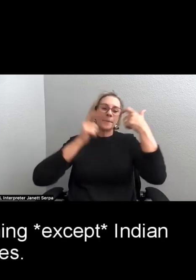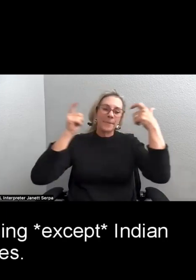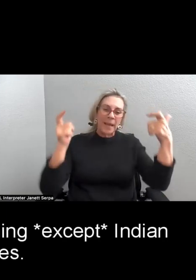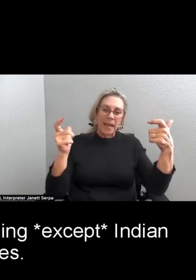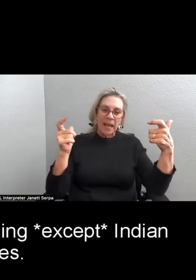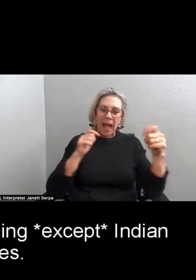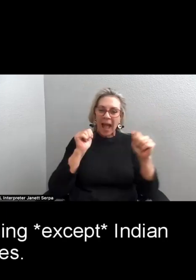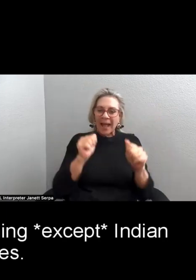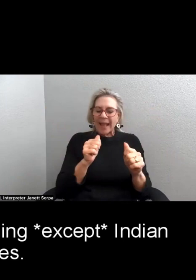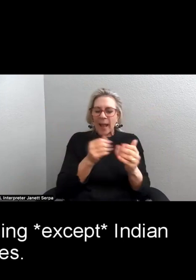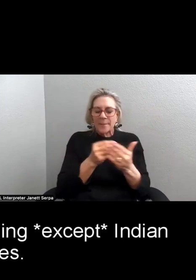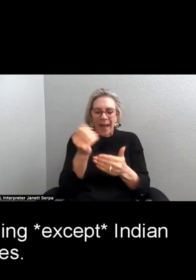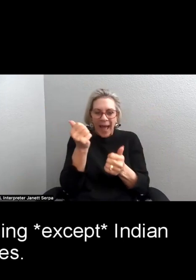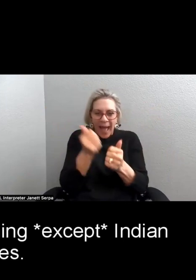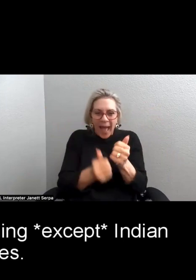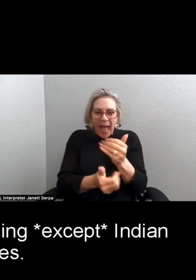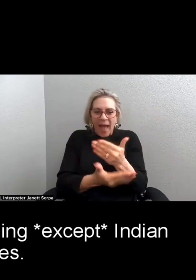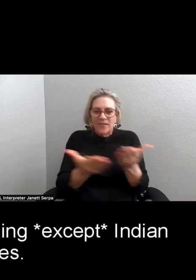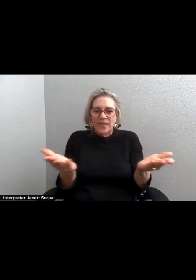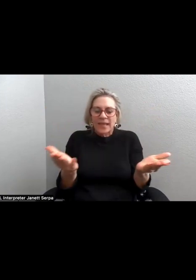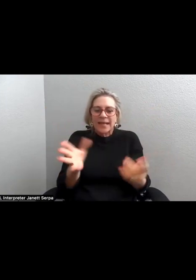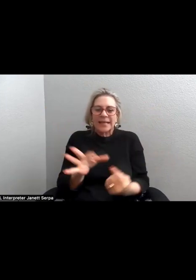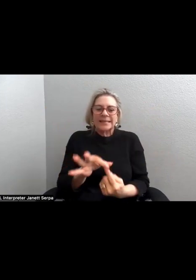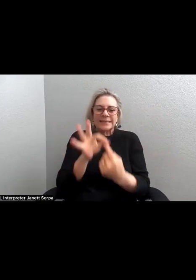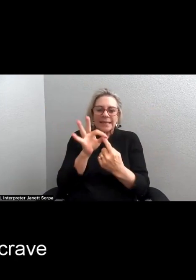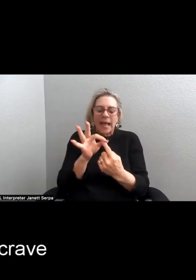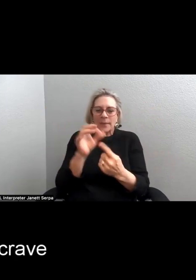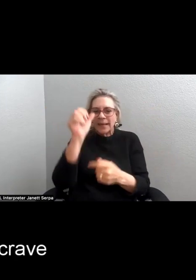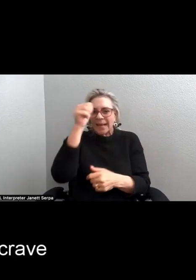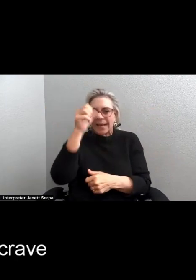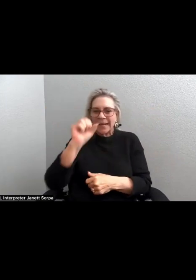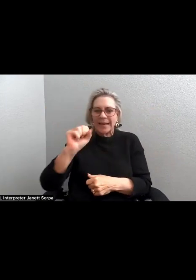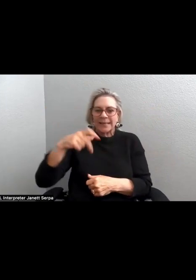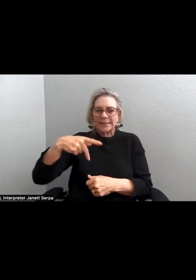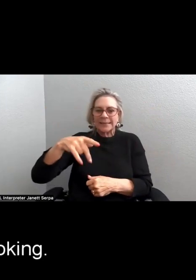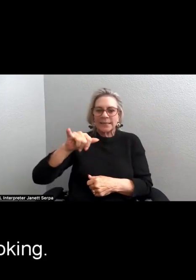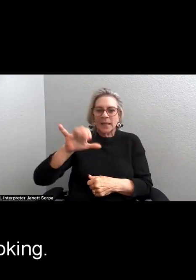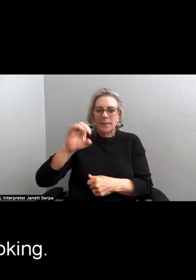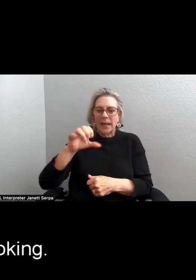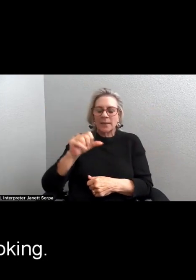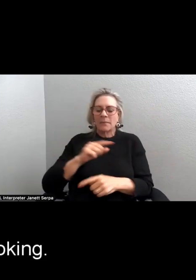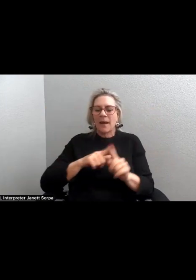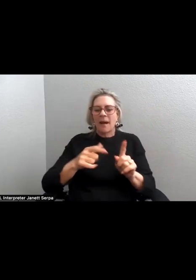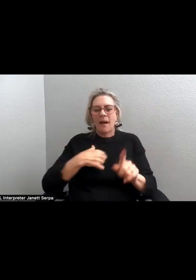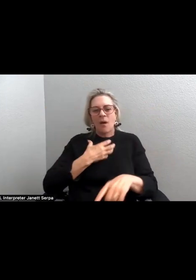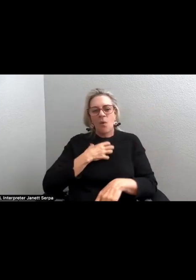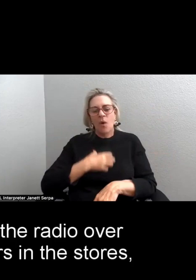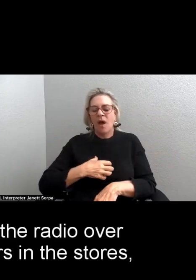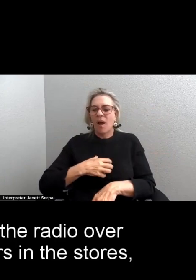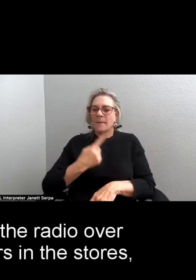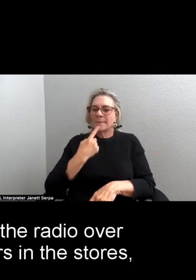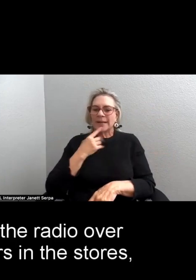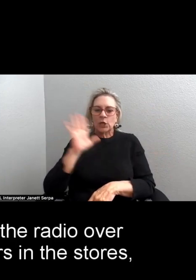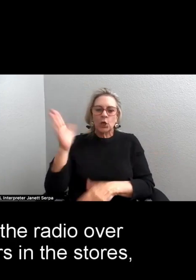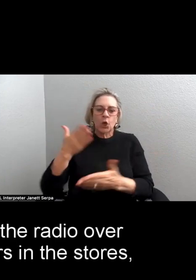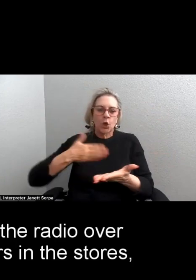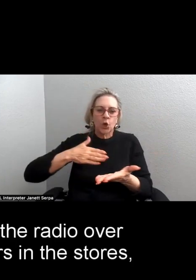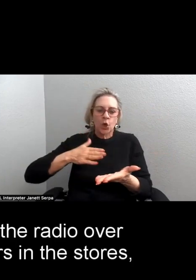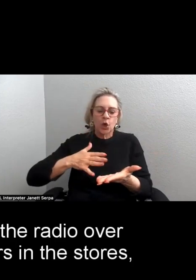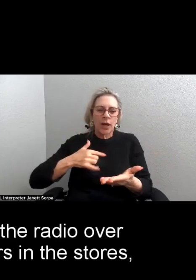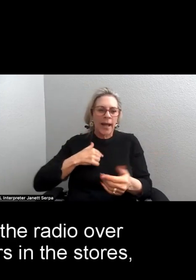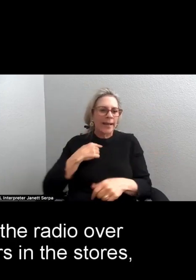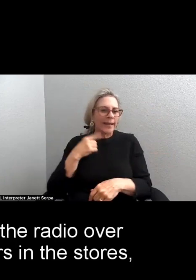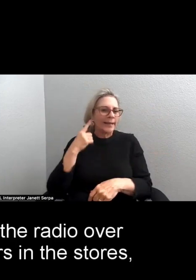get everything except Indian spices, that I crave her cooking, that I can hear the